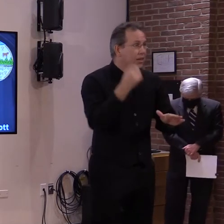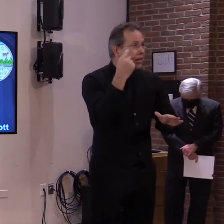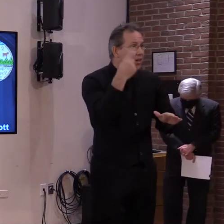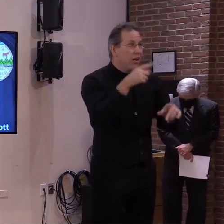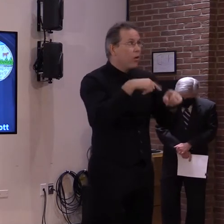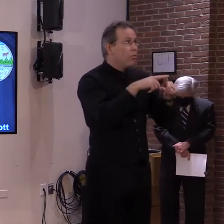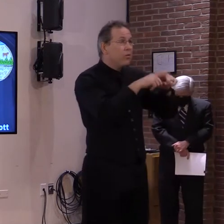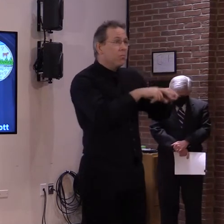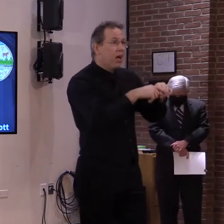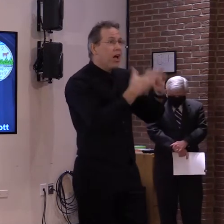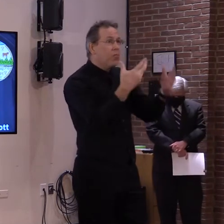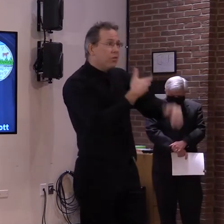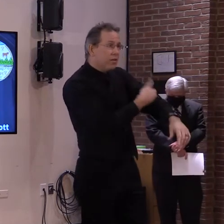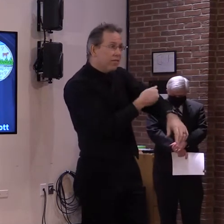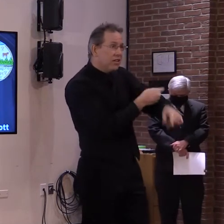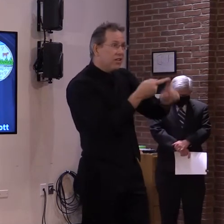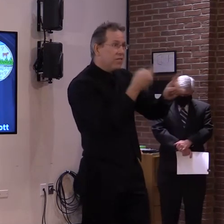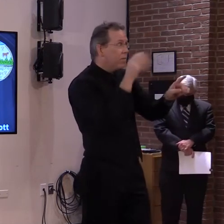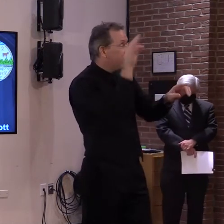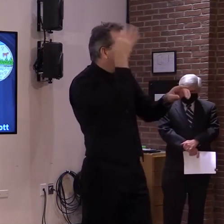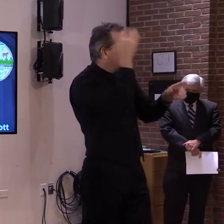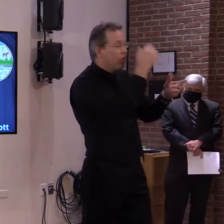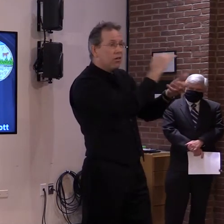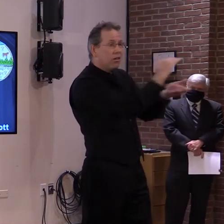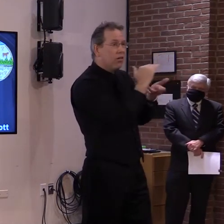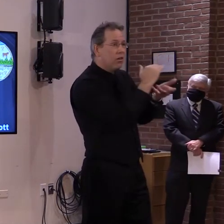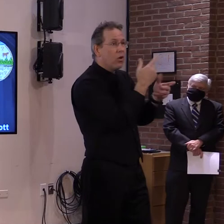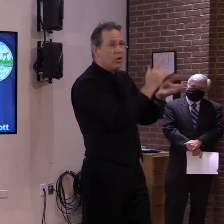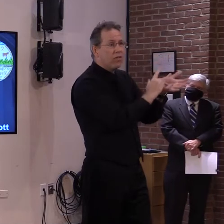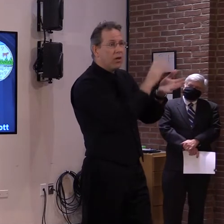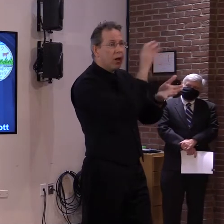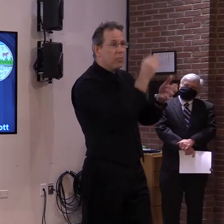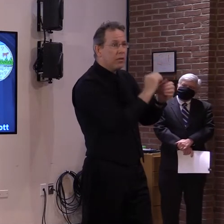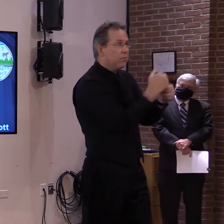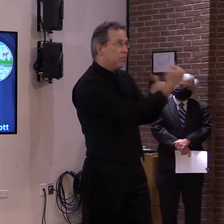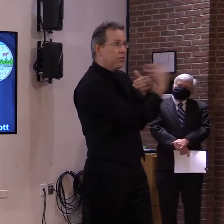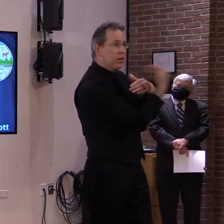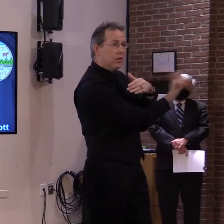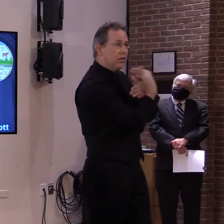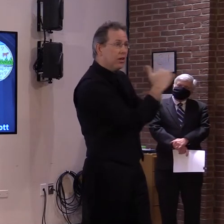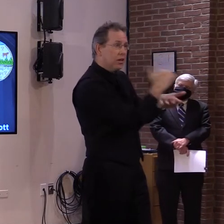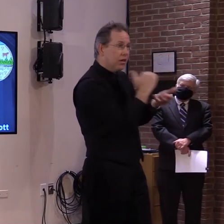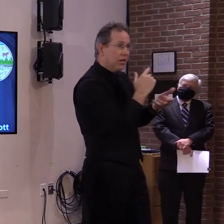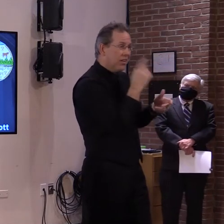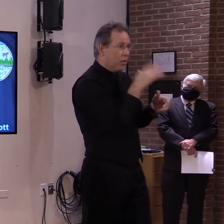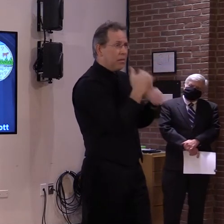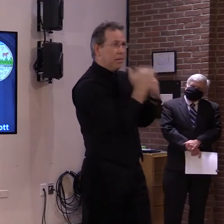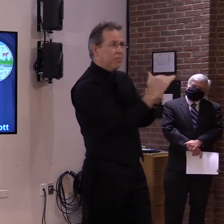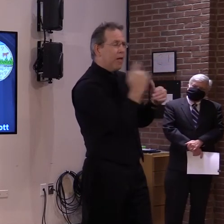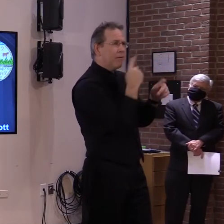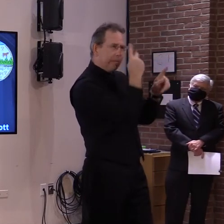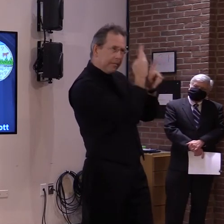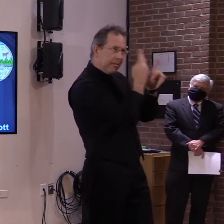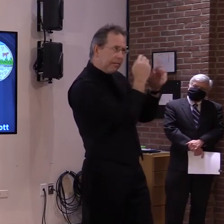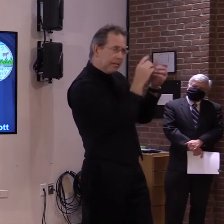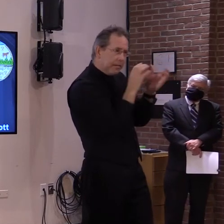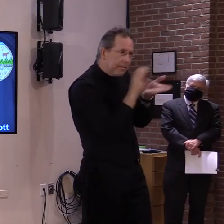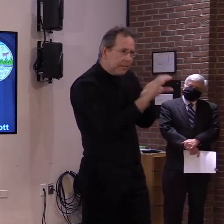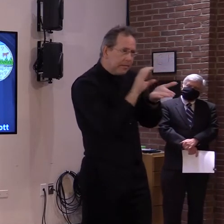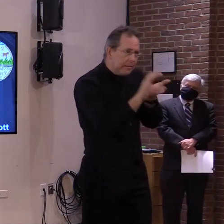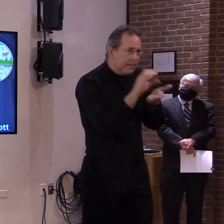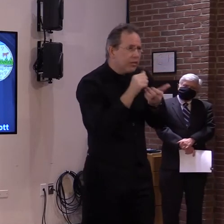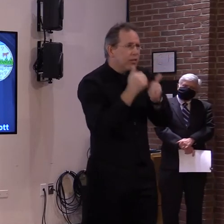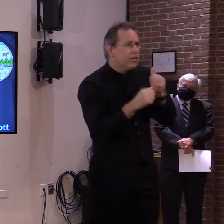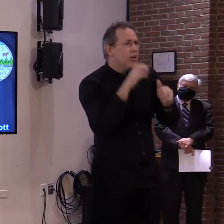it will take several weeks to get through each age band. We know many are anxiously waiting